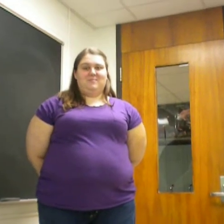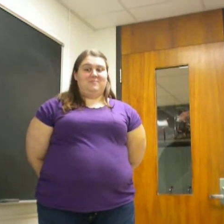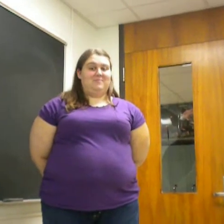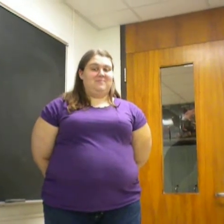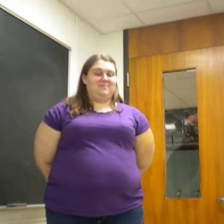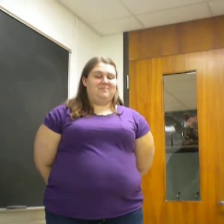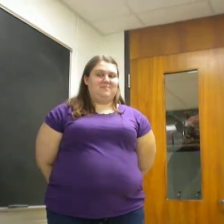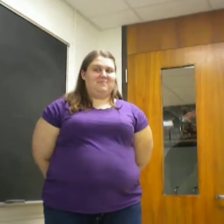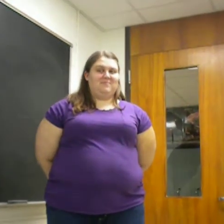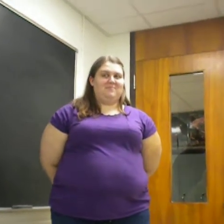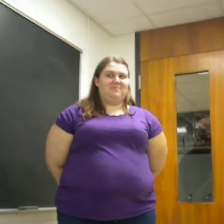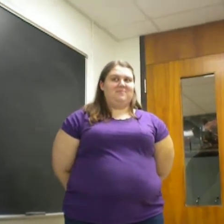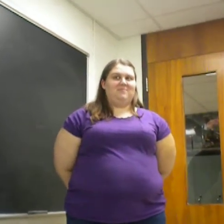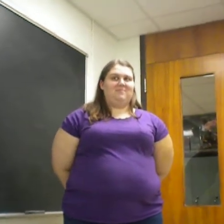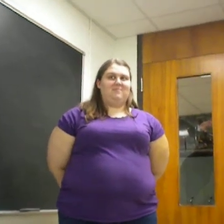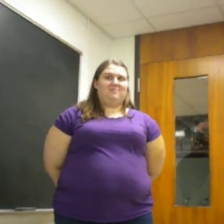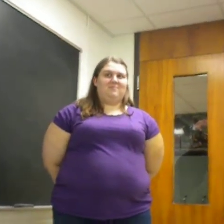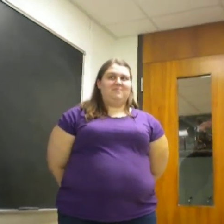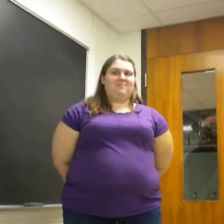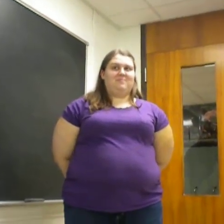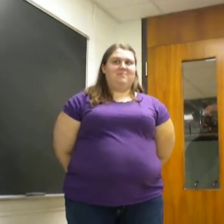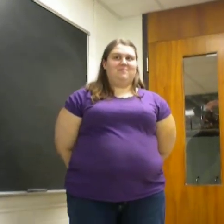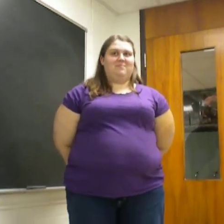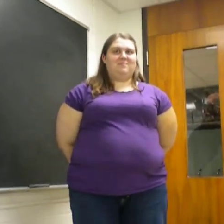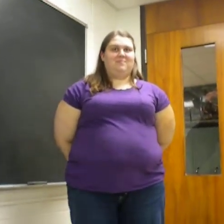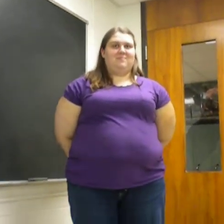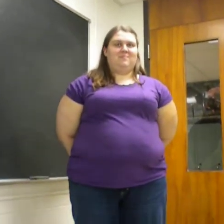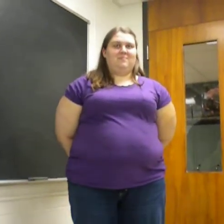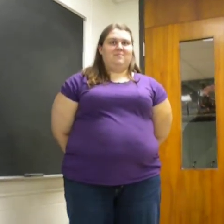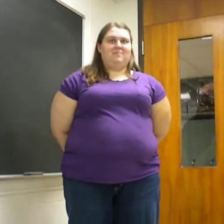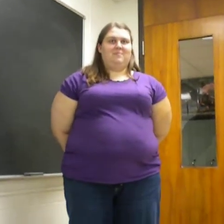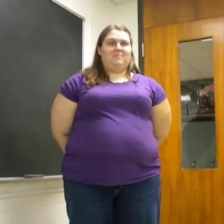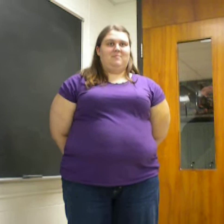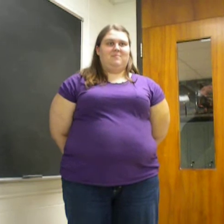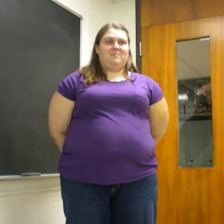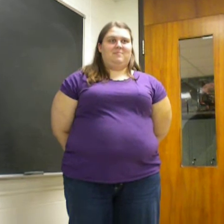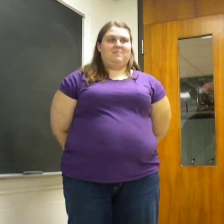Dear sir, good day, compliments of the day, and my best wishes to you and family.